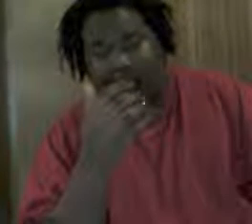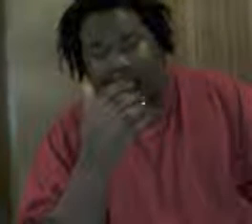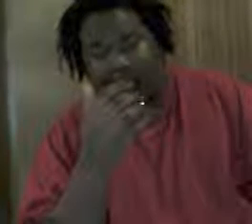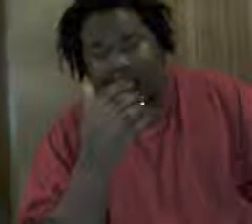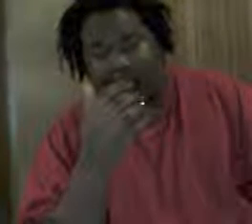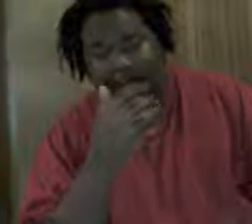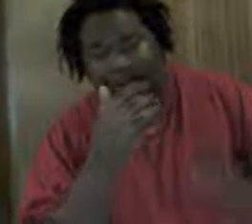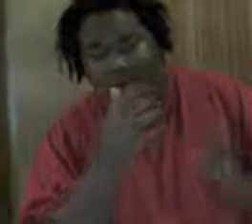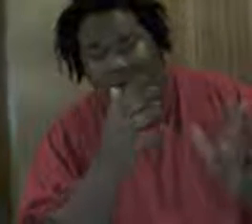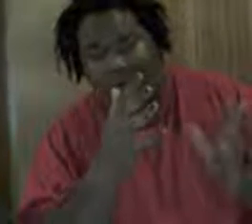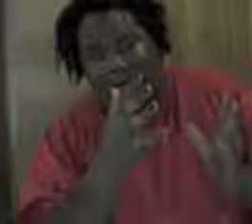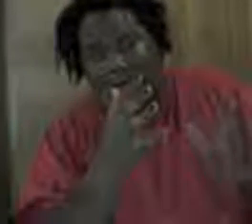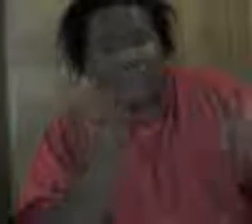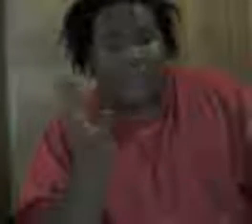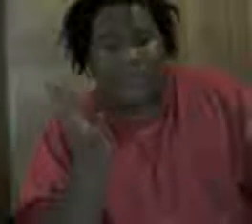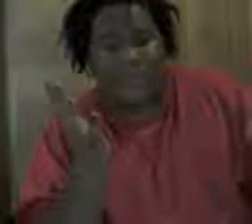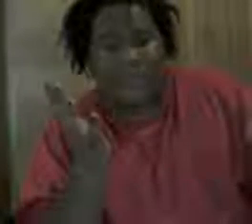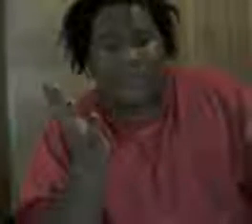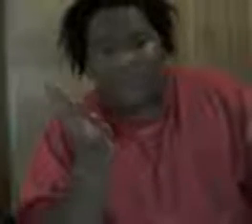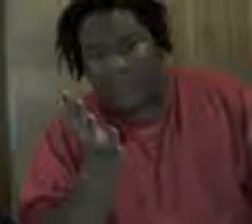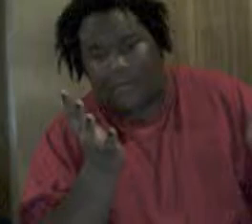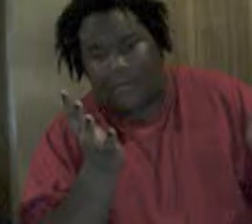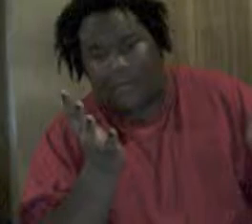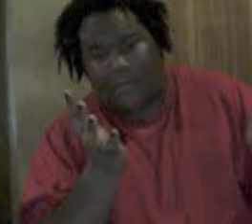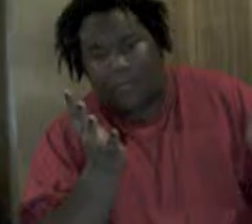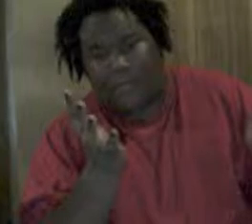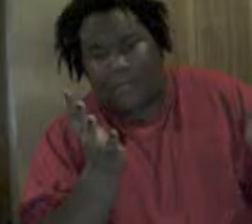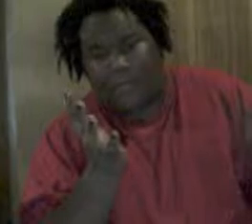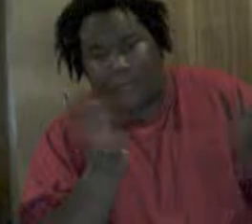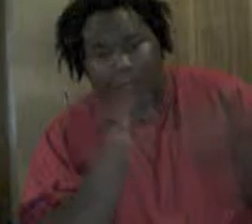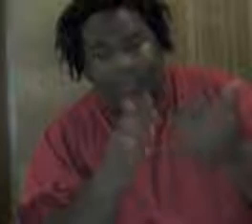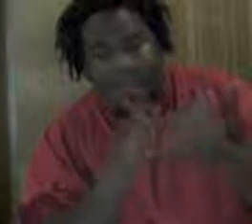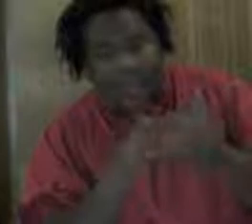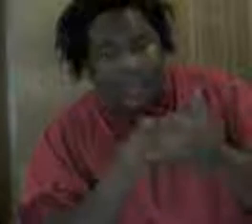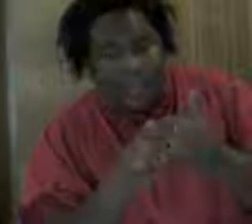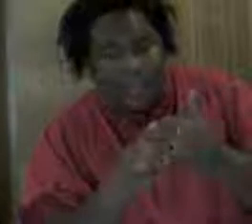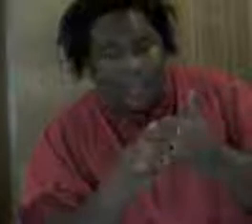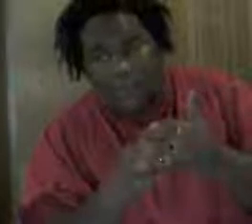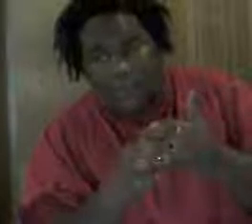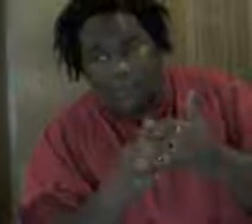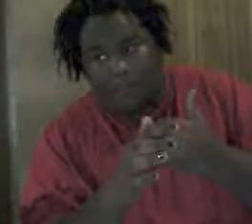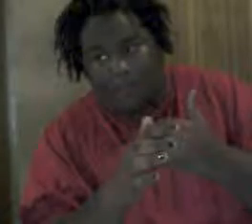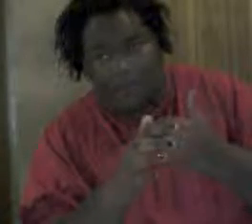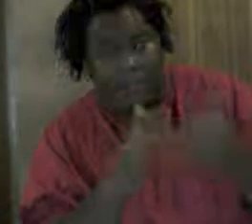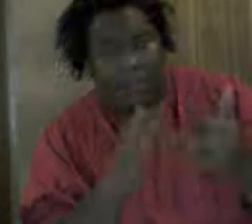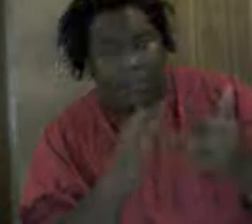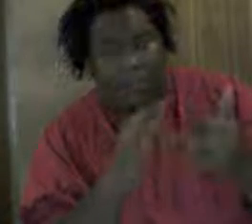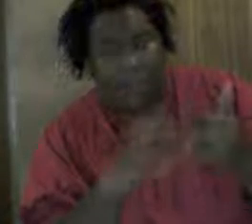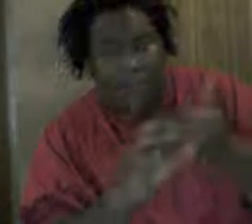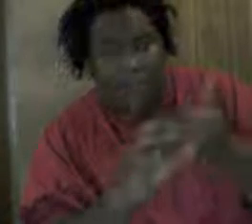that perturbs me, so to speak, it's not the censoring of YouTube, it's not the boycotting